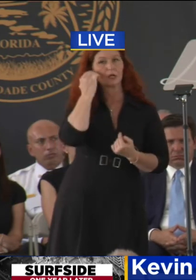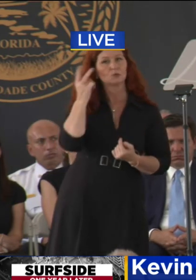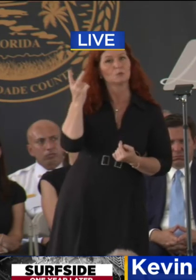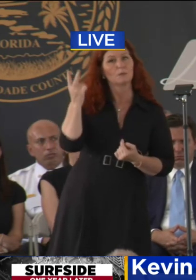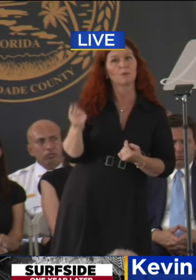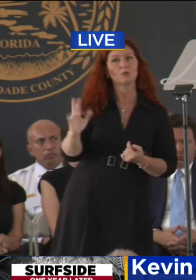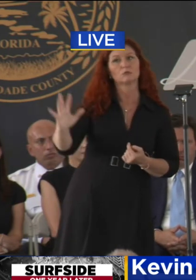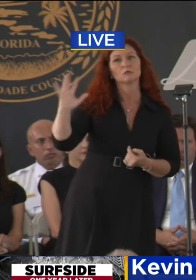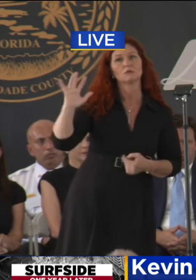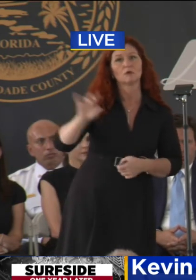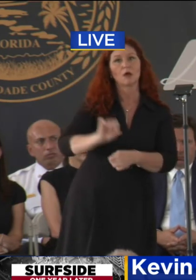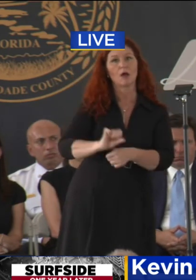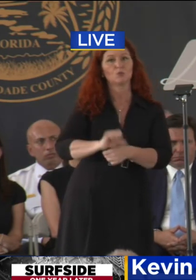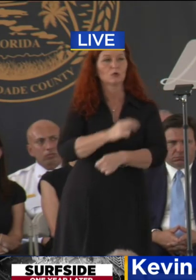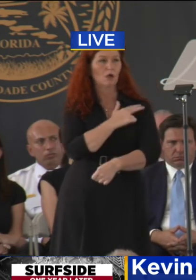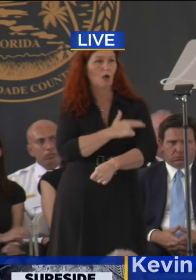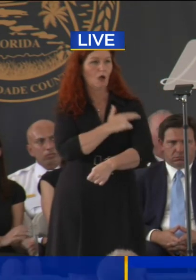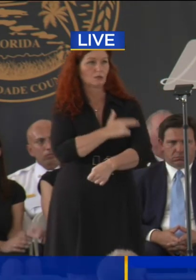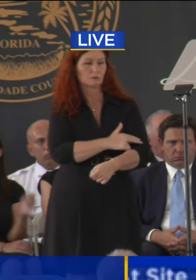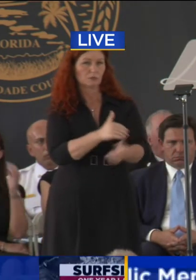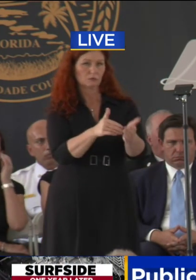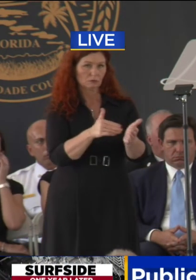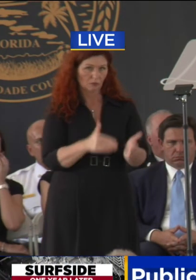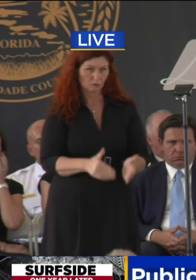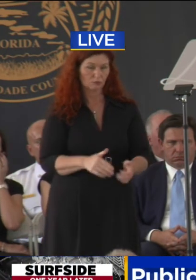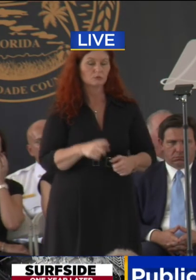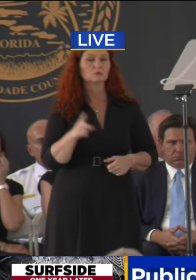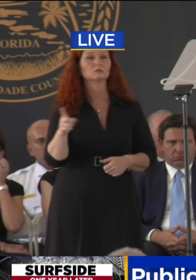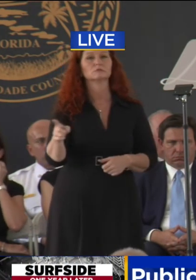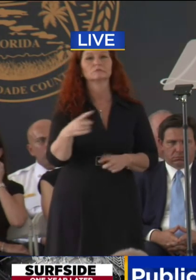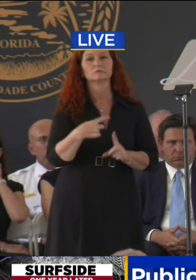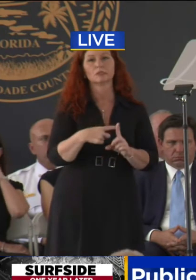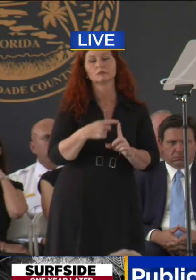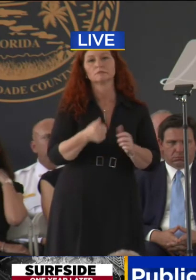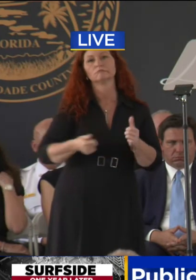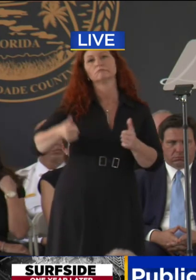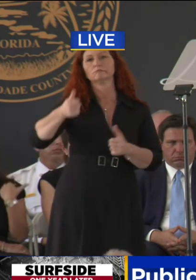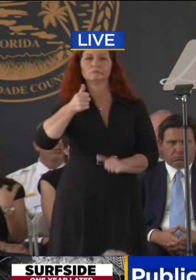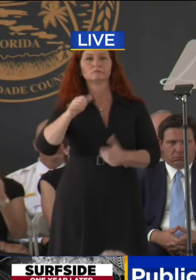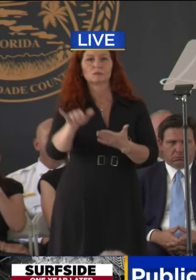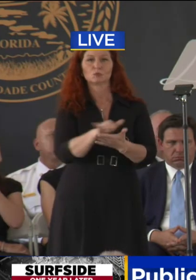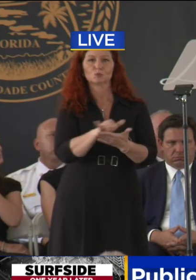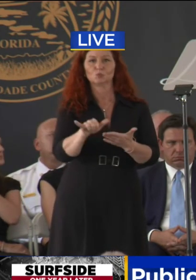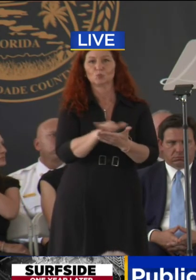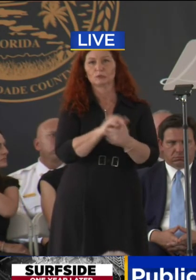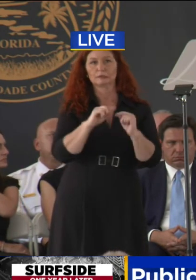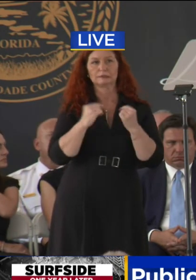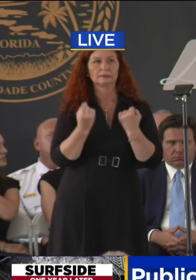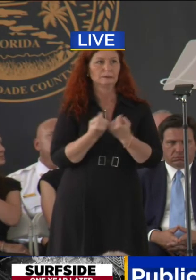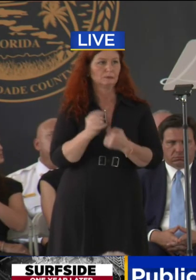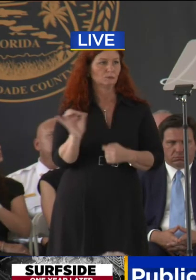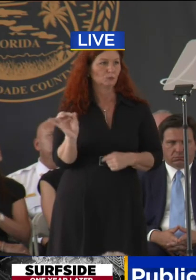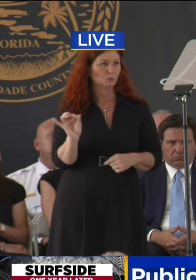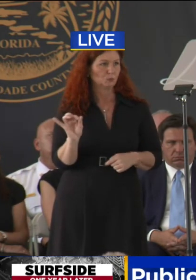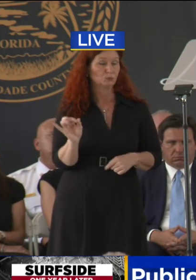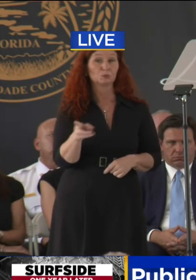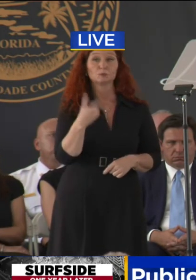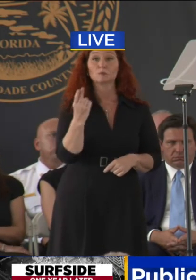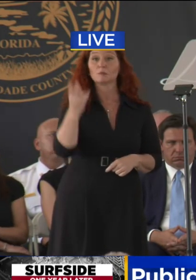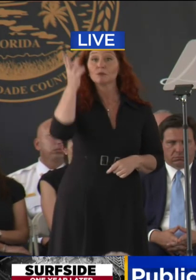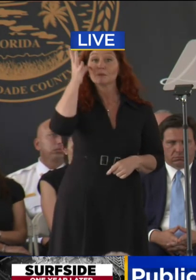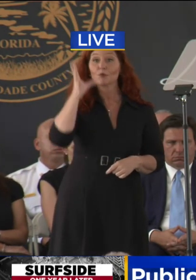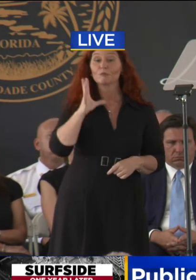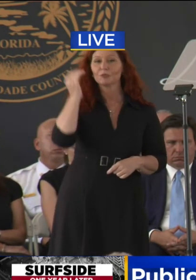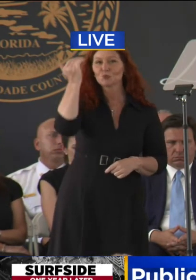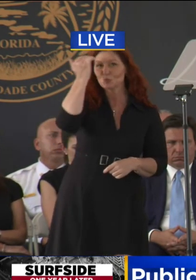as a pre-hospital care provider and the commander from the New York DMAT team. Both gentlemen knew